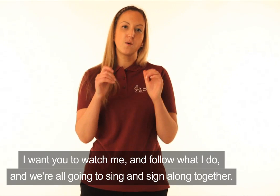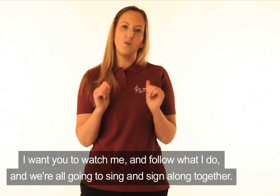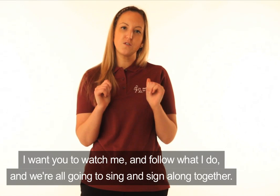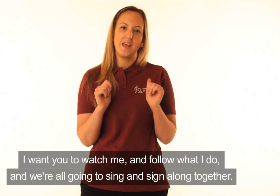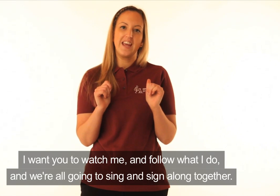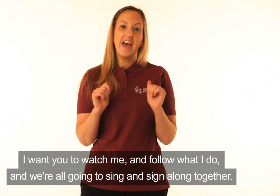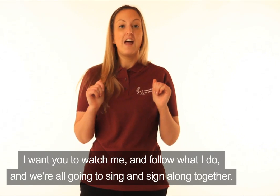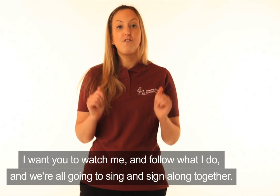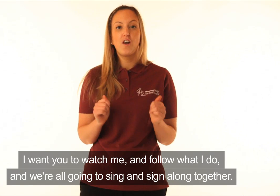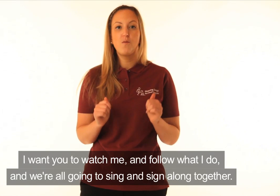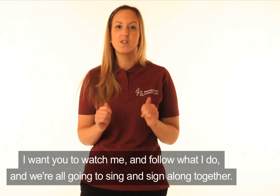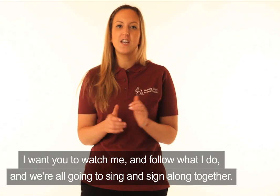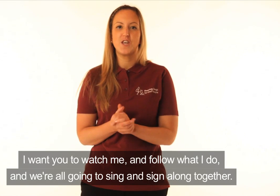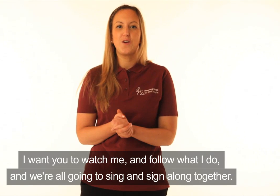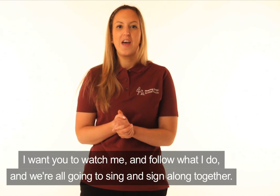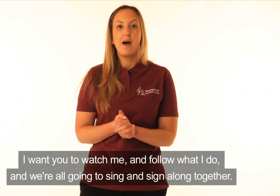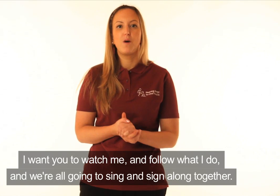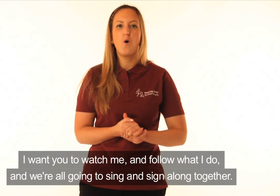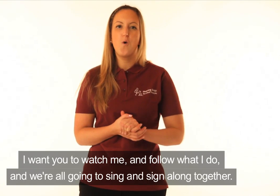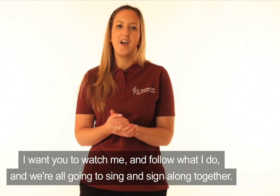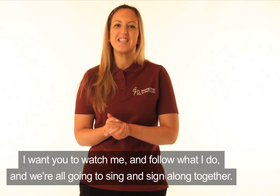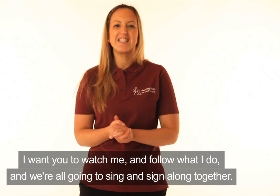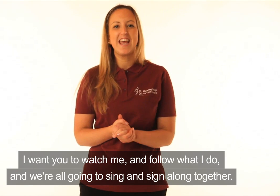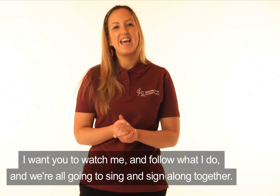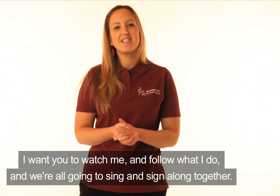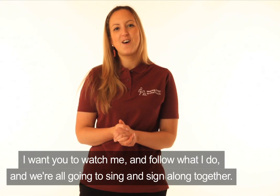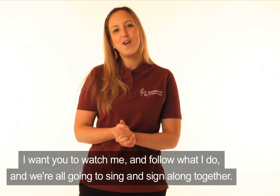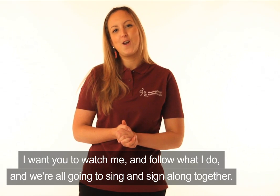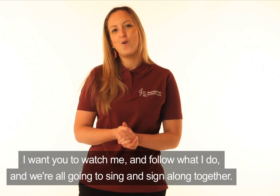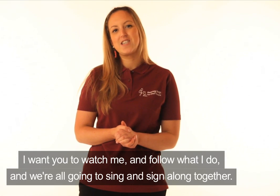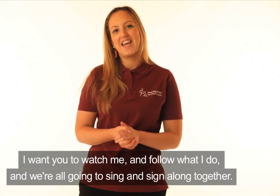watch me and follow what I do and we're all going to sing and sign along together.